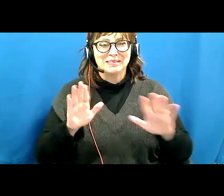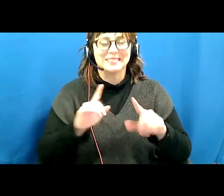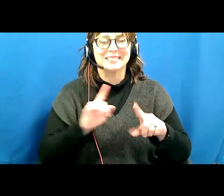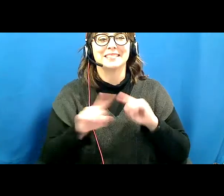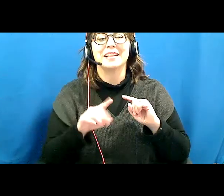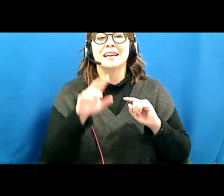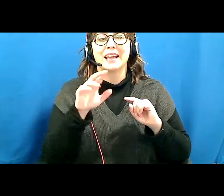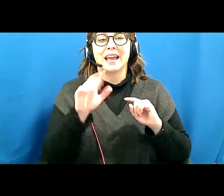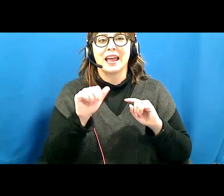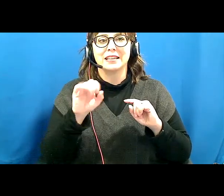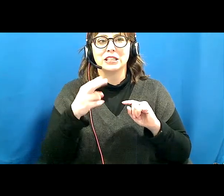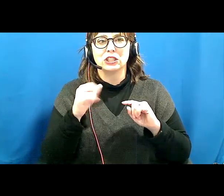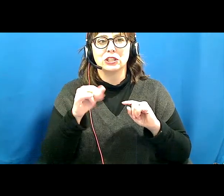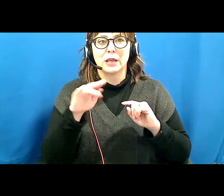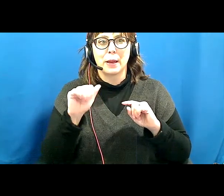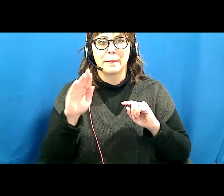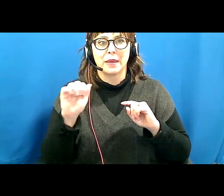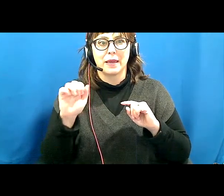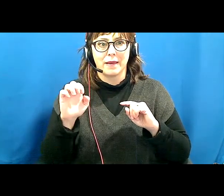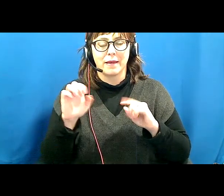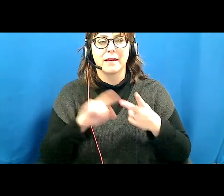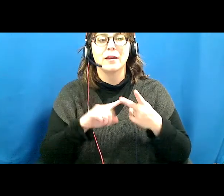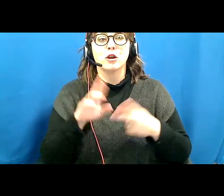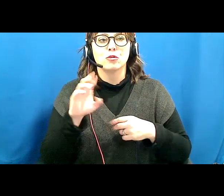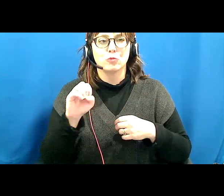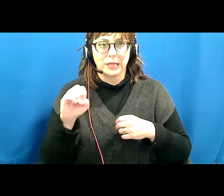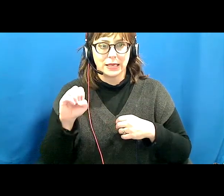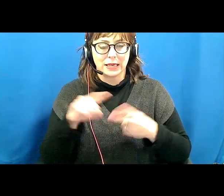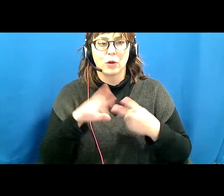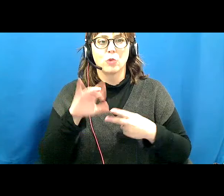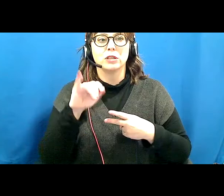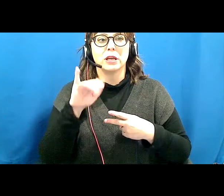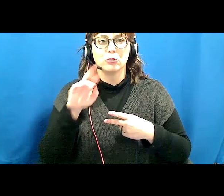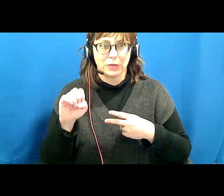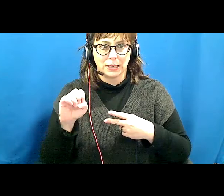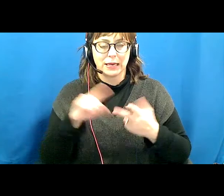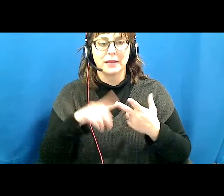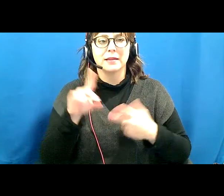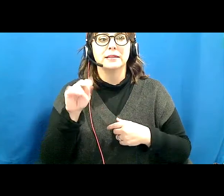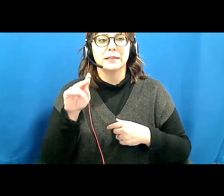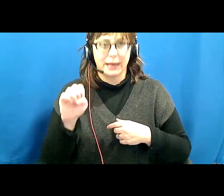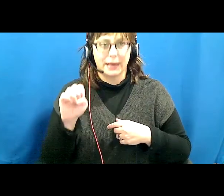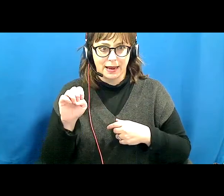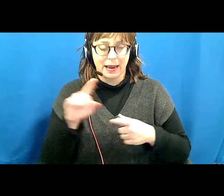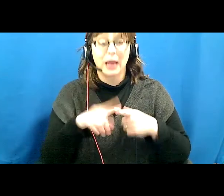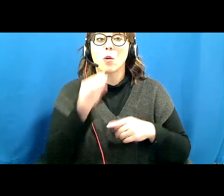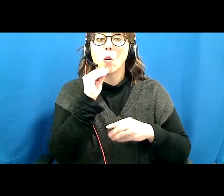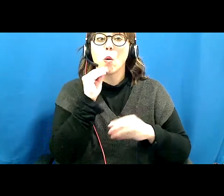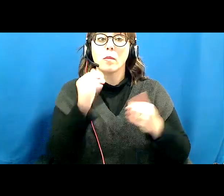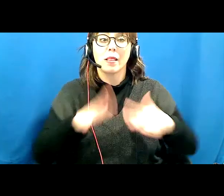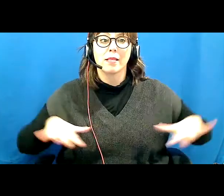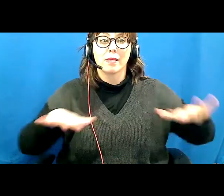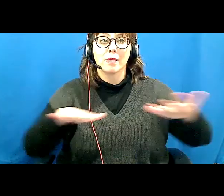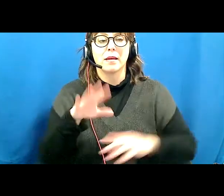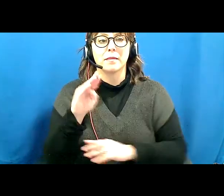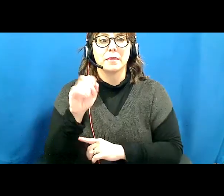the Anishinaabe, Cree, Oji-Cree, Dakota and Dene's people and the homeland of the Métis Nation. We